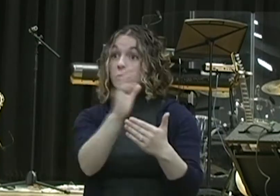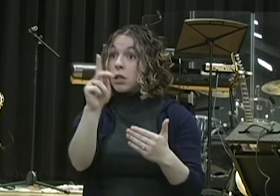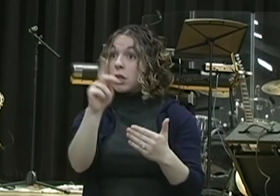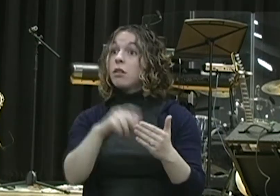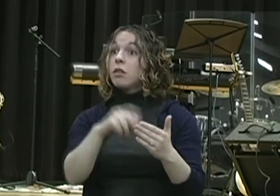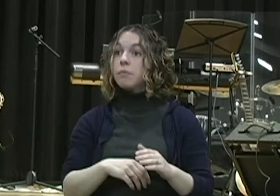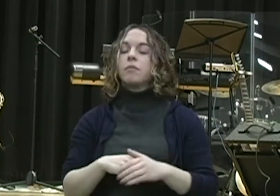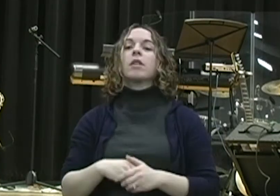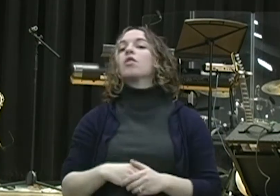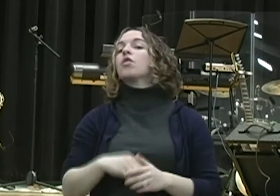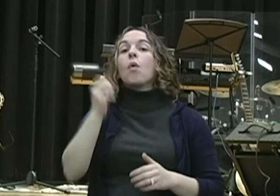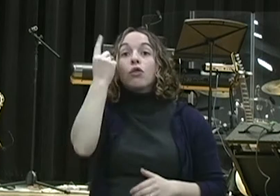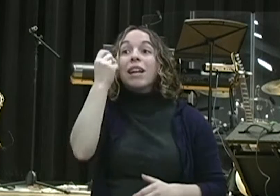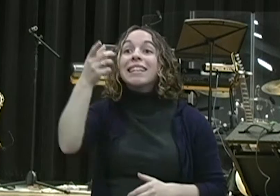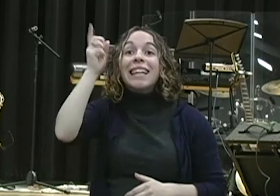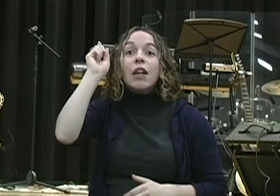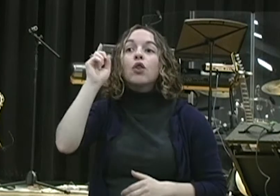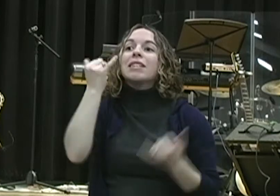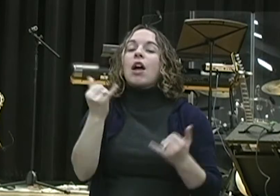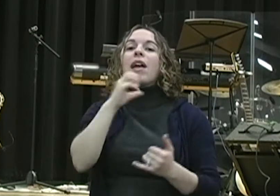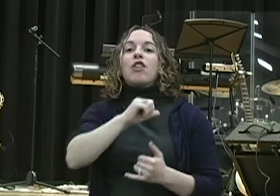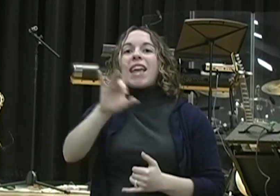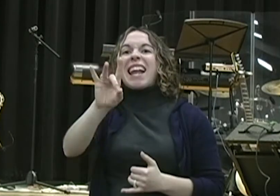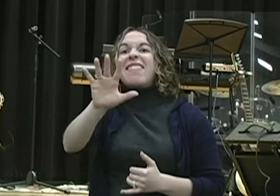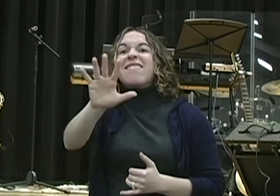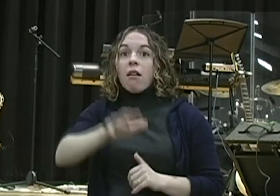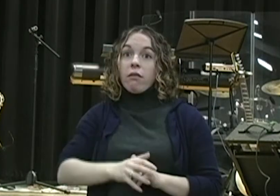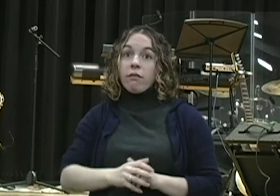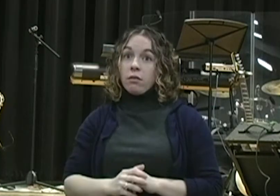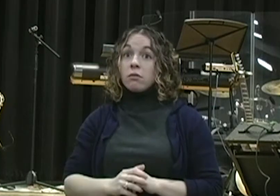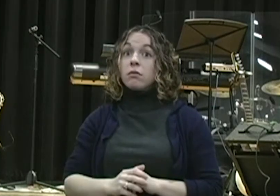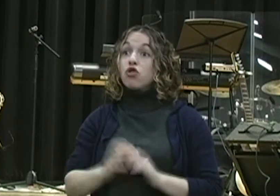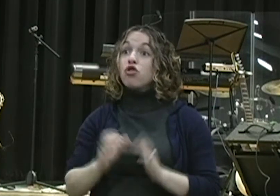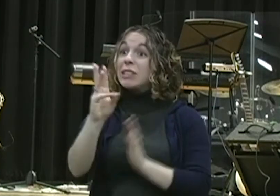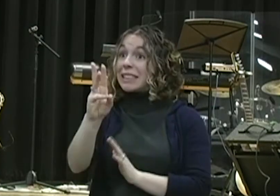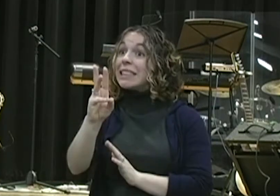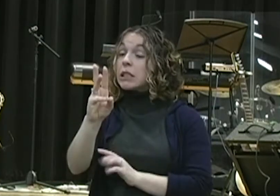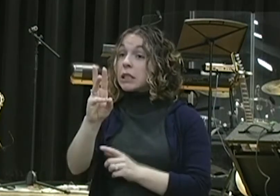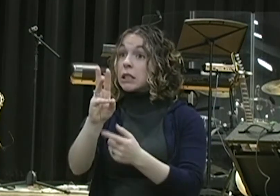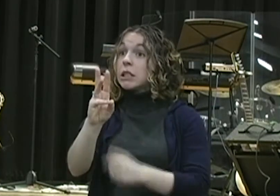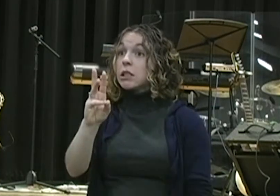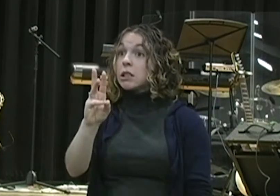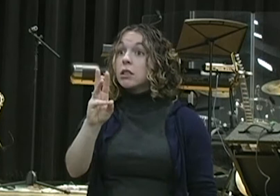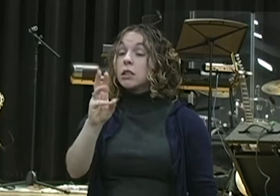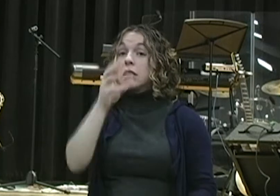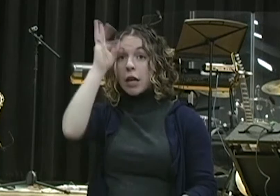Daniel is now 85 years old. And let's read. Chapter 6, verse 1. It seemed good to